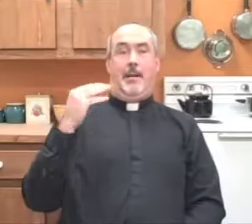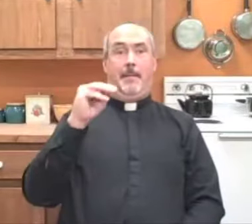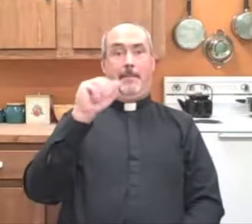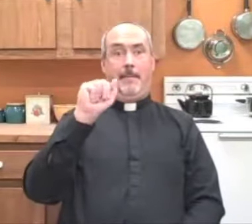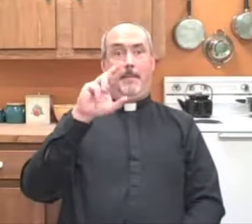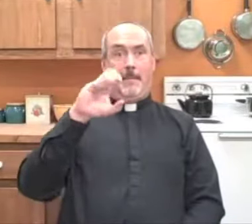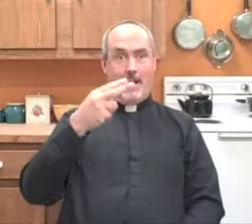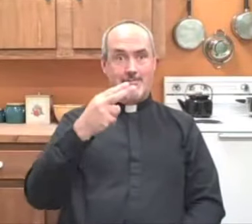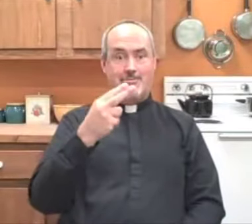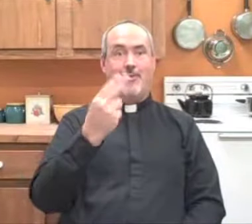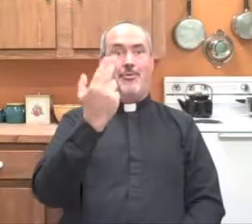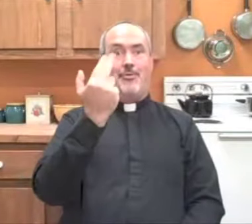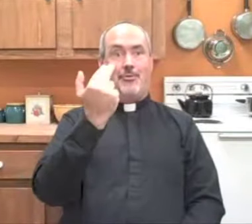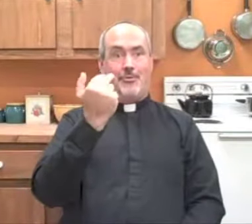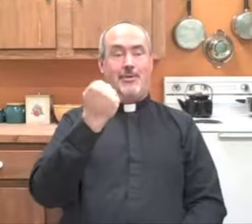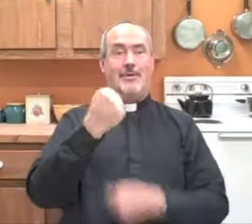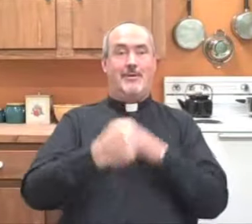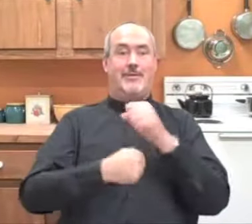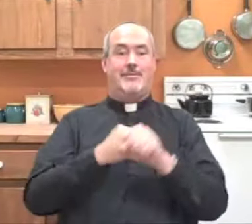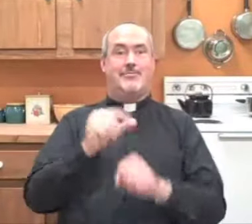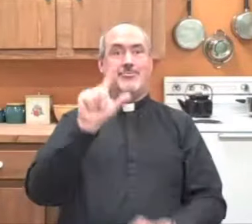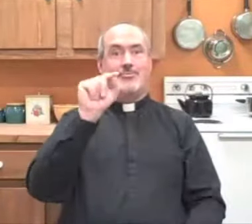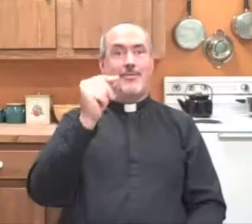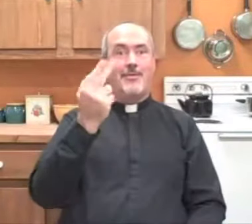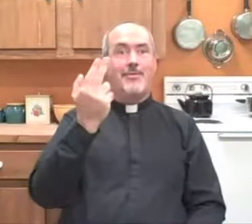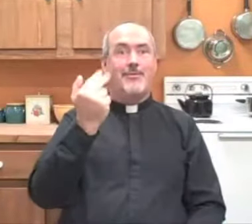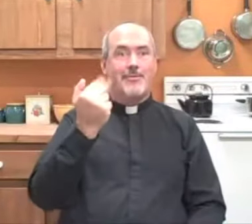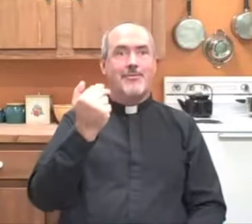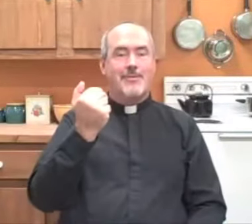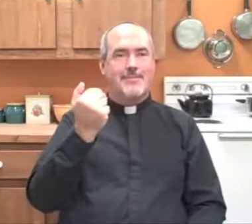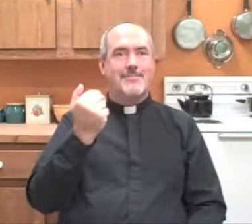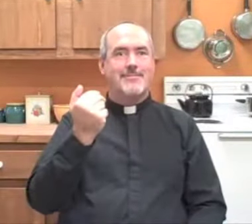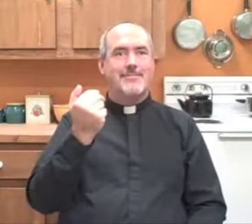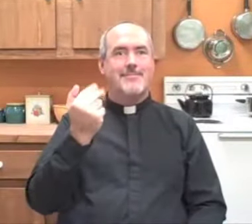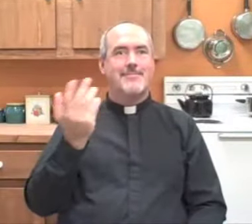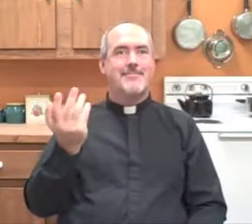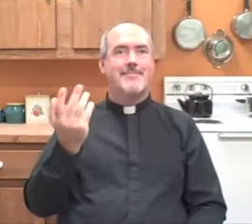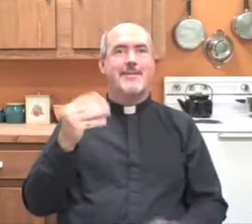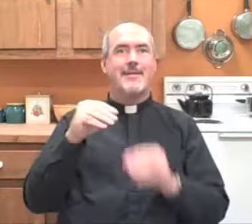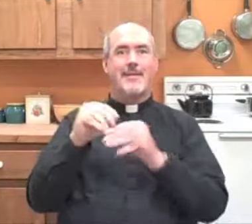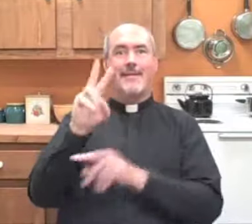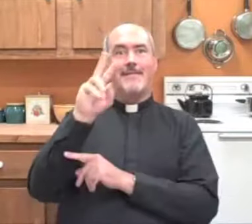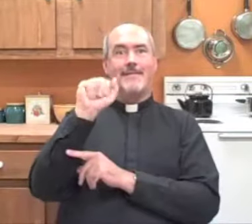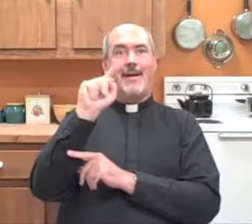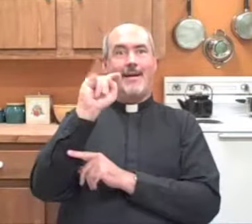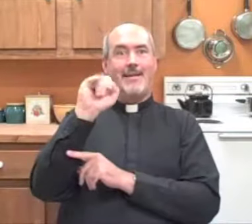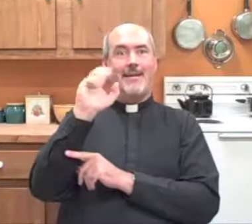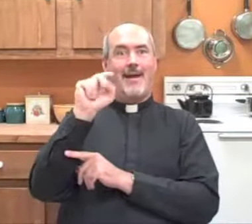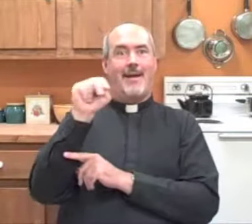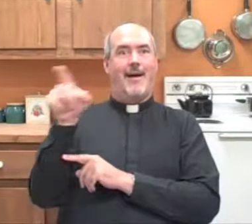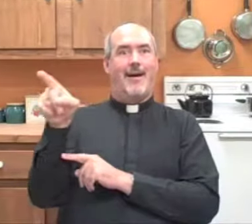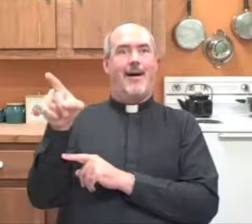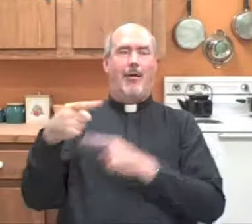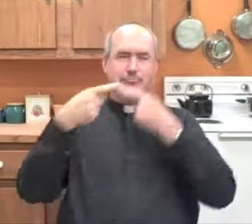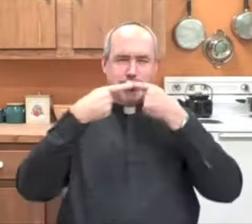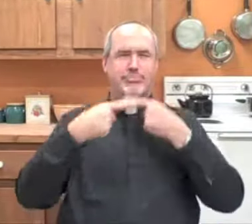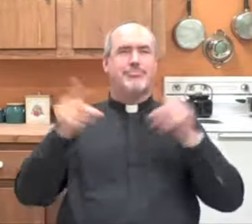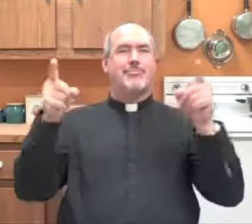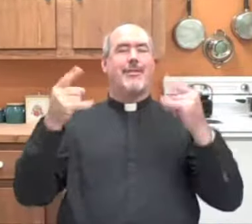Earlier this year, on March 13, 2013, in the Vatican, there